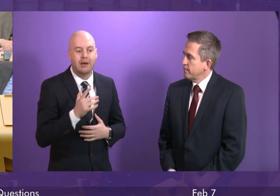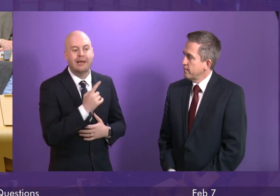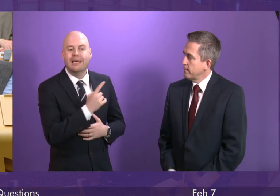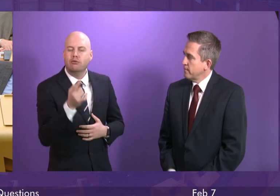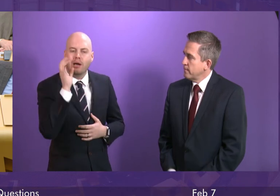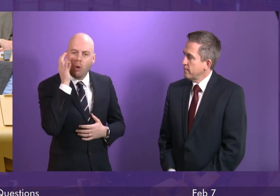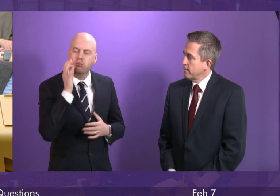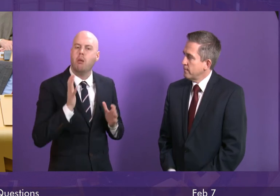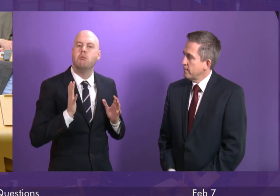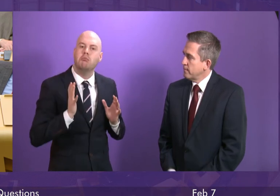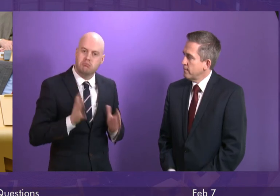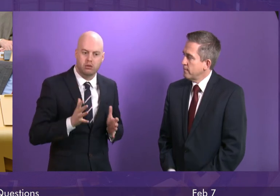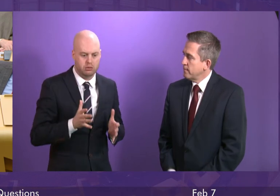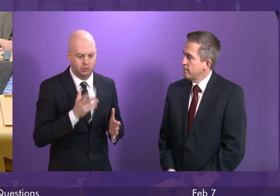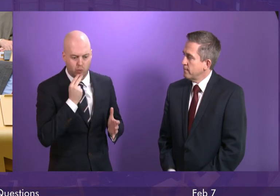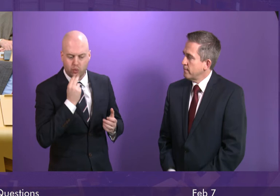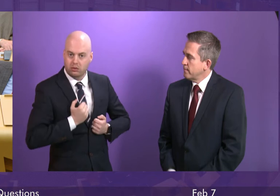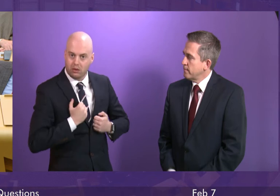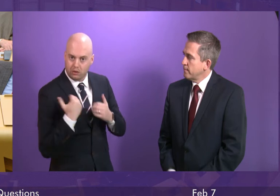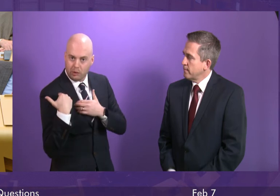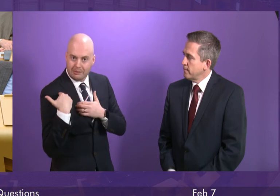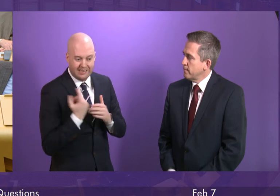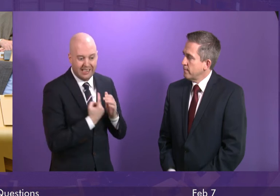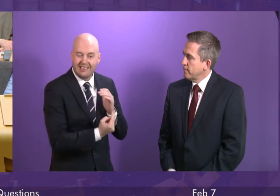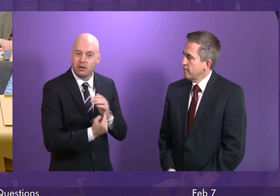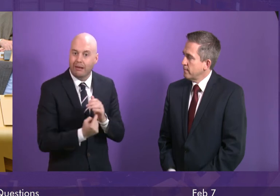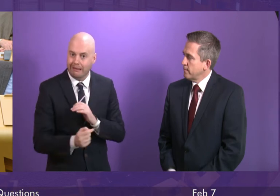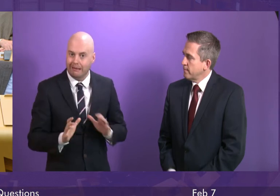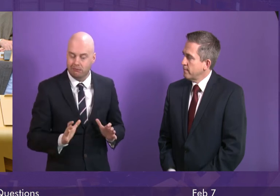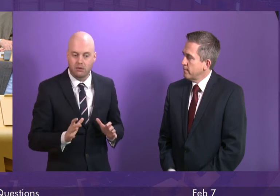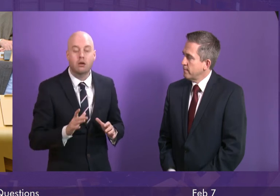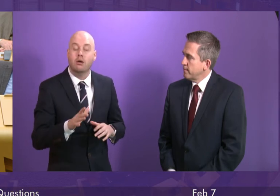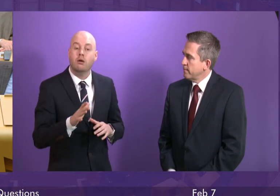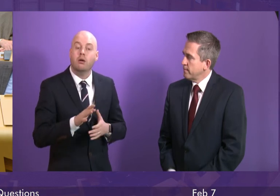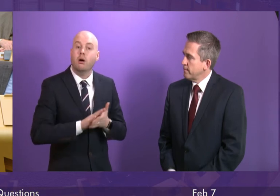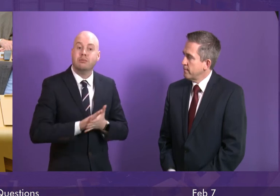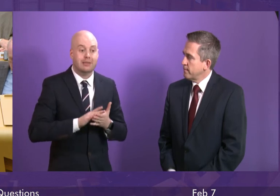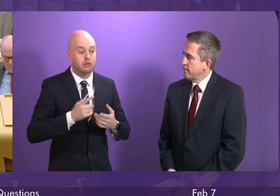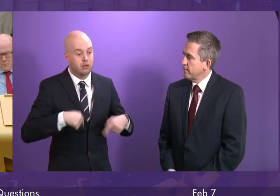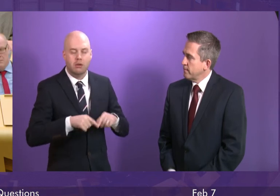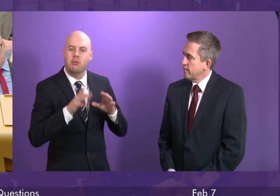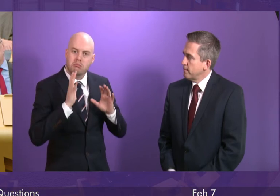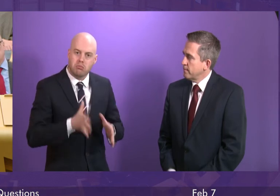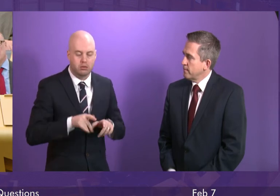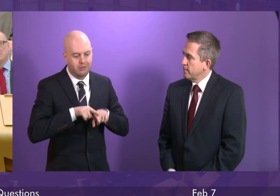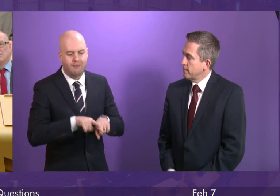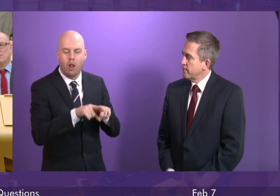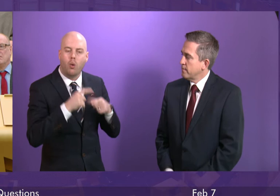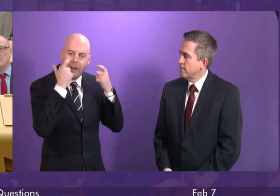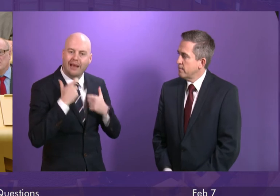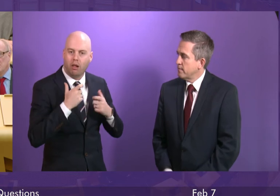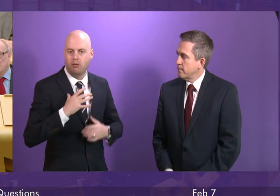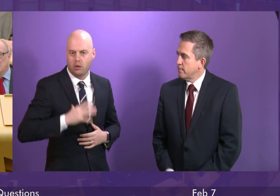responsibilities individually, and in so doing, they must ensure that they comply with any legal requirement. Now,